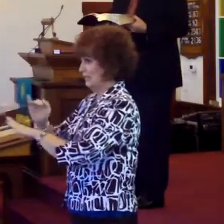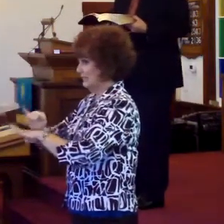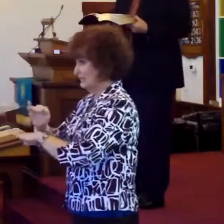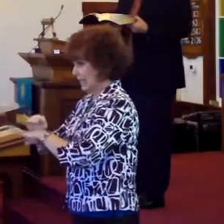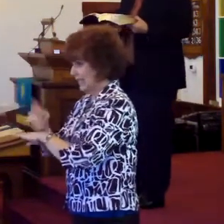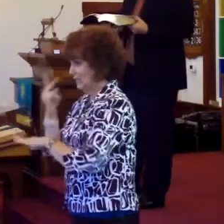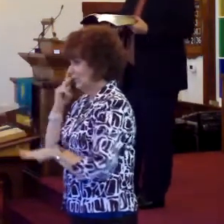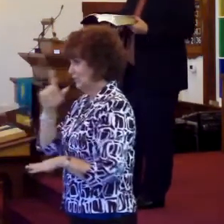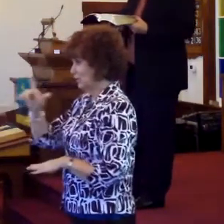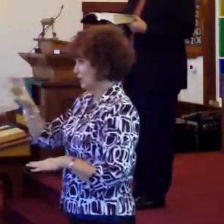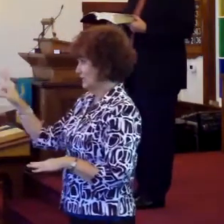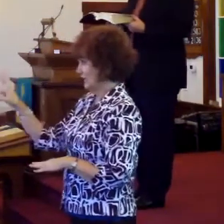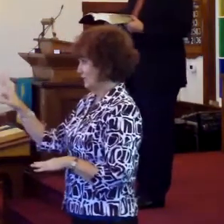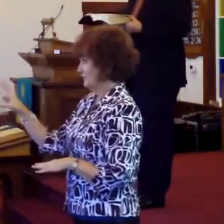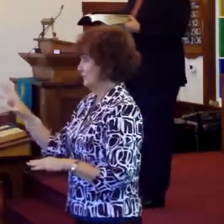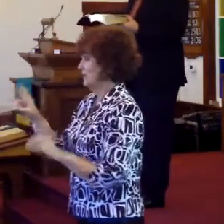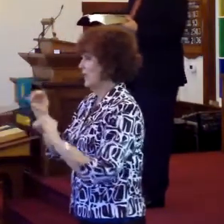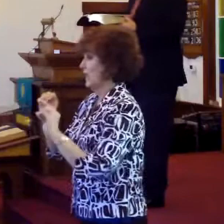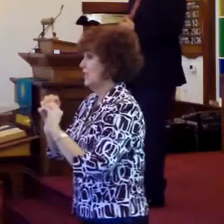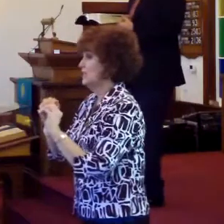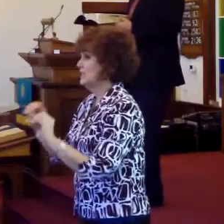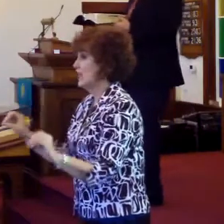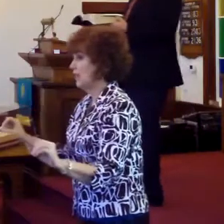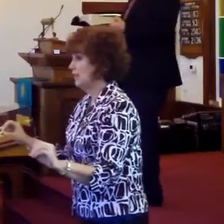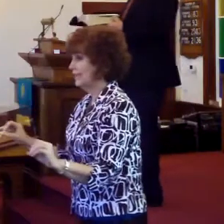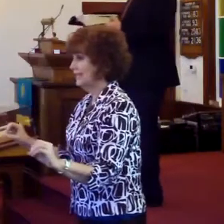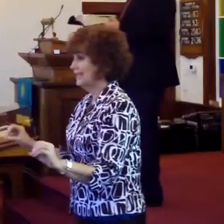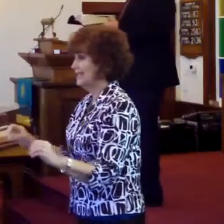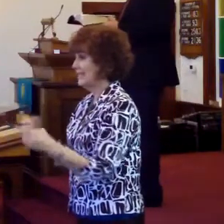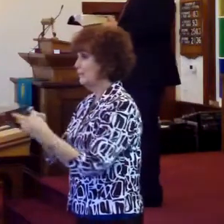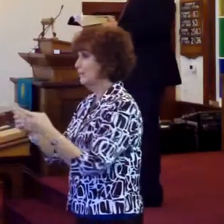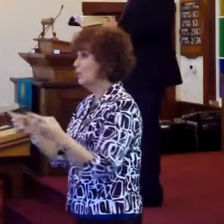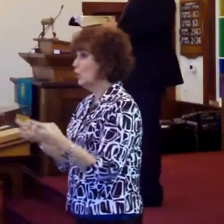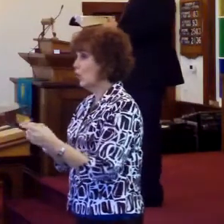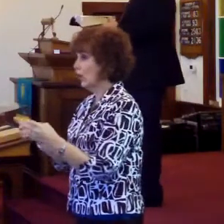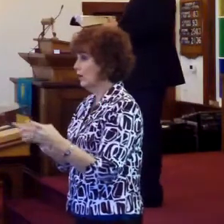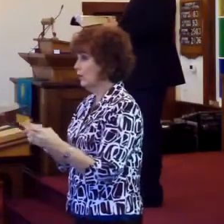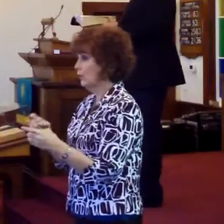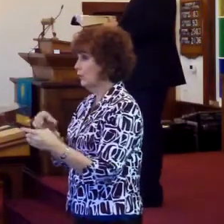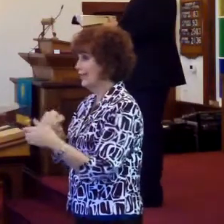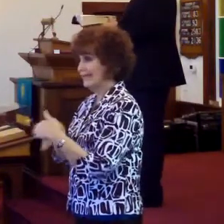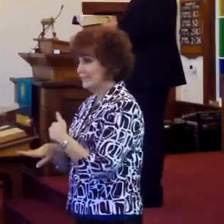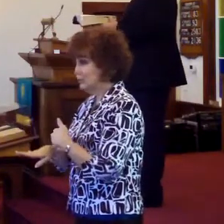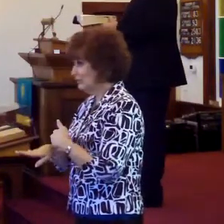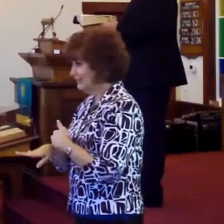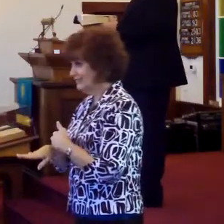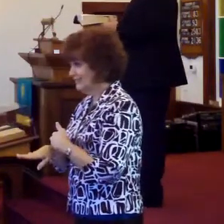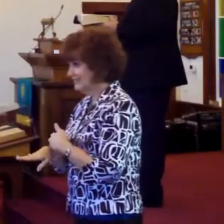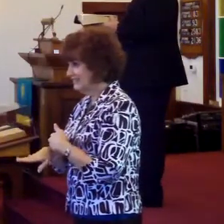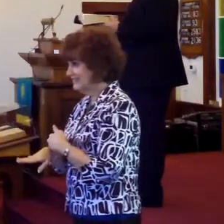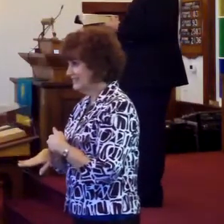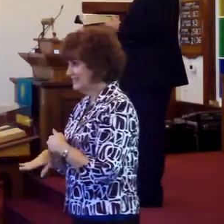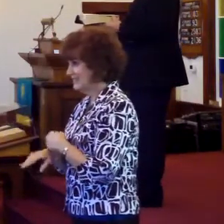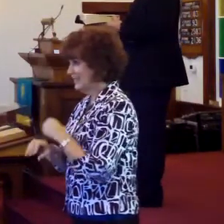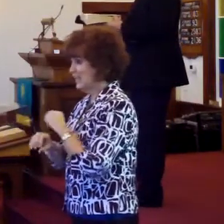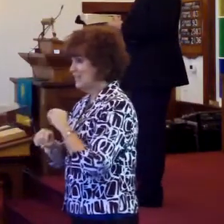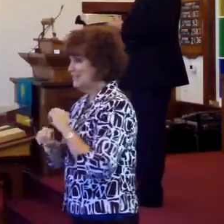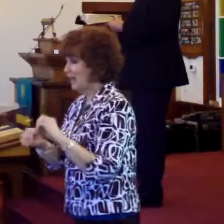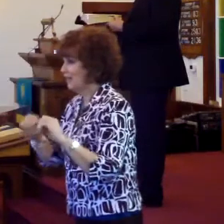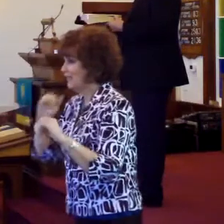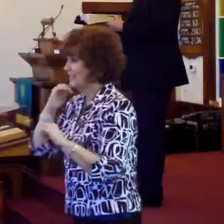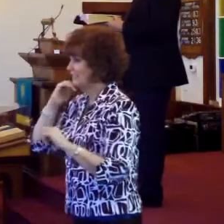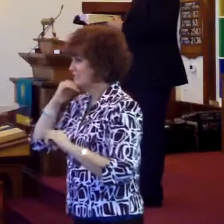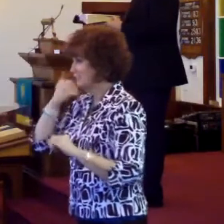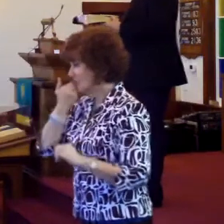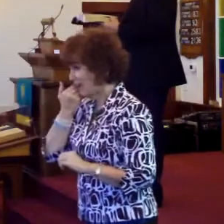in Luke, verse 27, nothing impure will ever enter it, nor will anyone who does what is shameful or